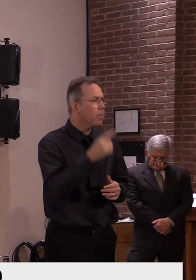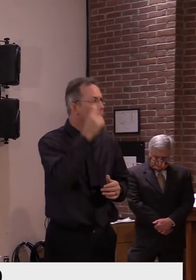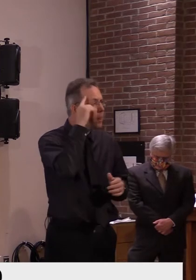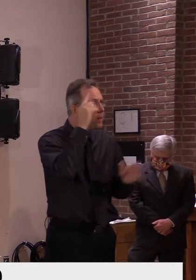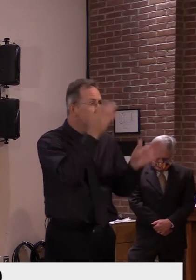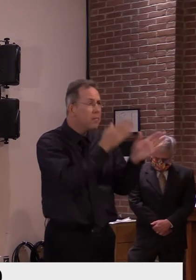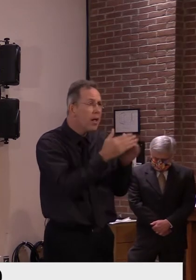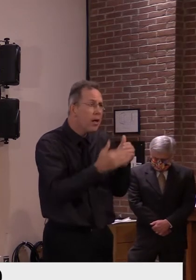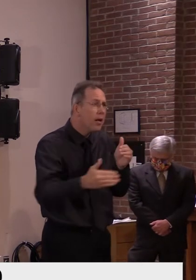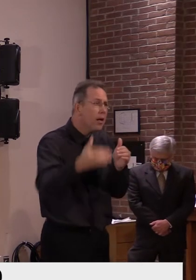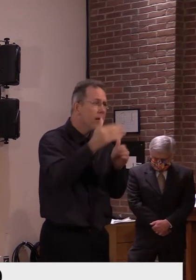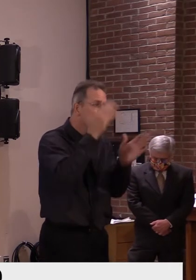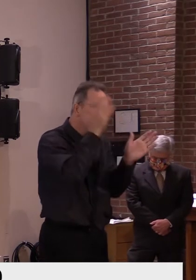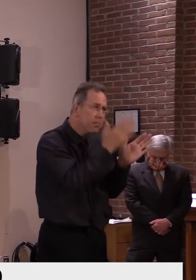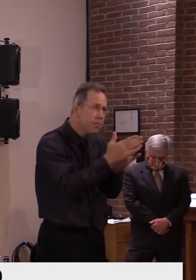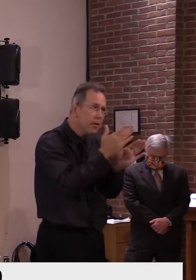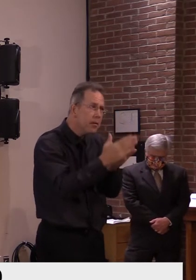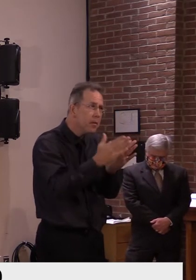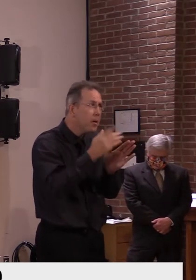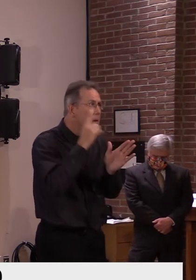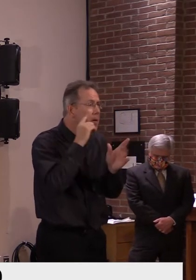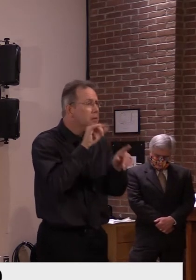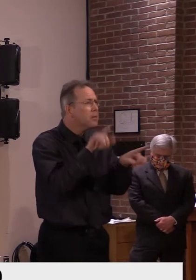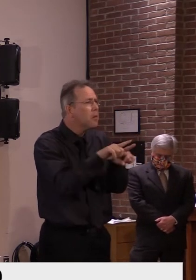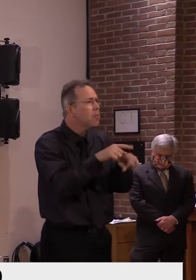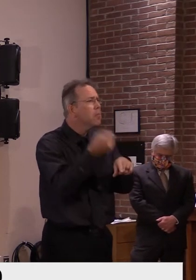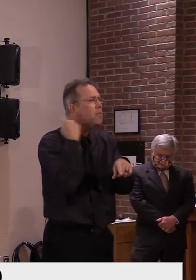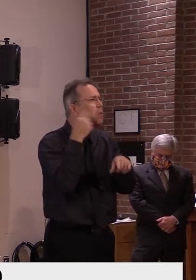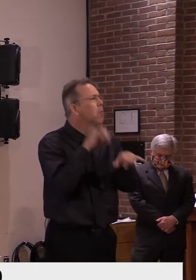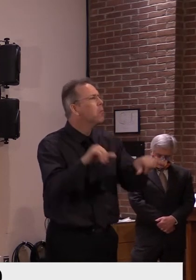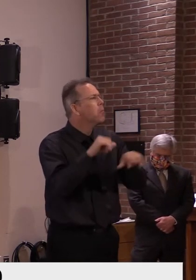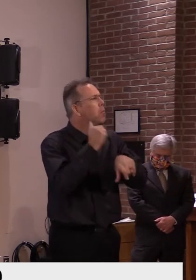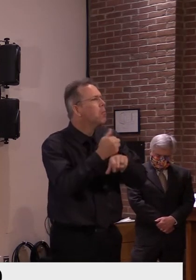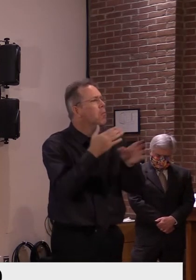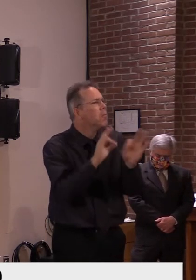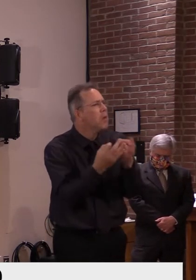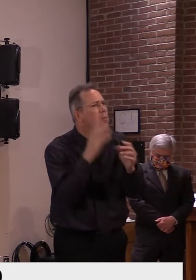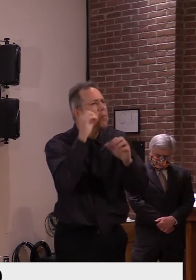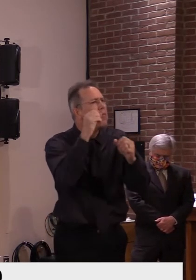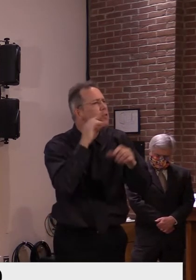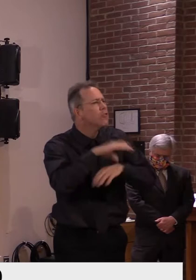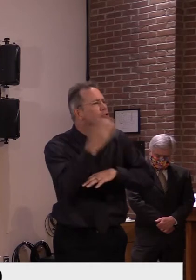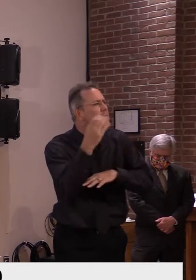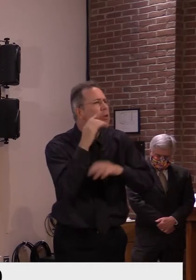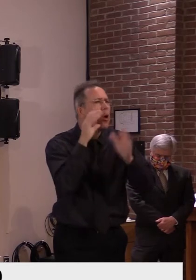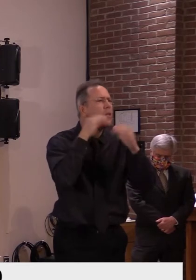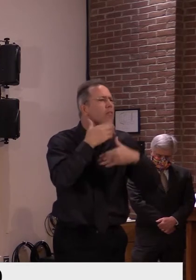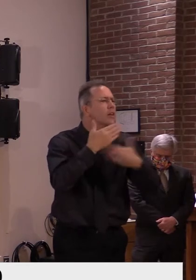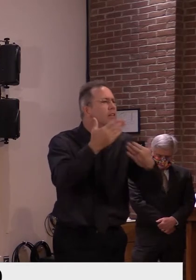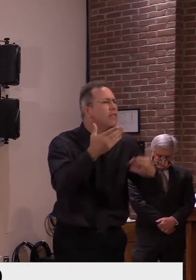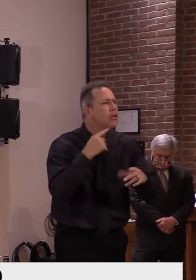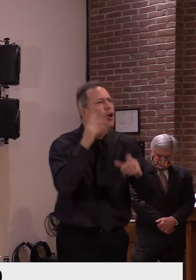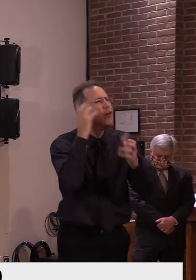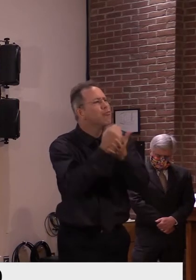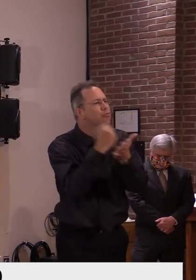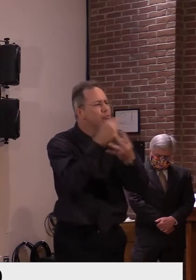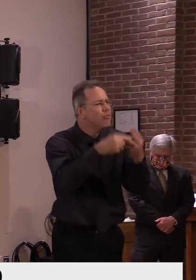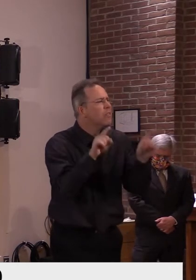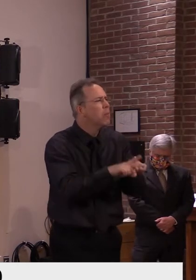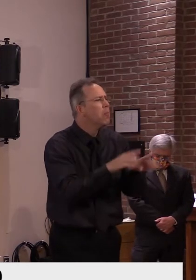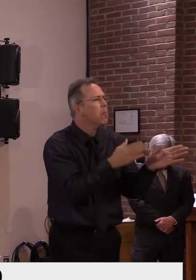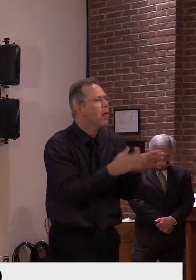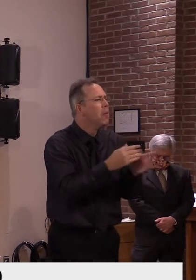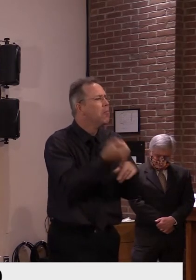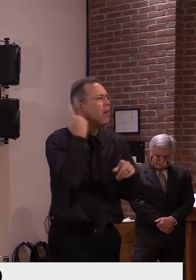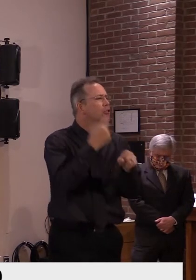limit your plans. My advice as a health commissioner and as a doctor is that it's best to not travel at this time.